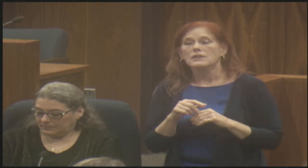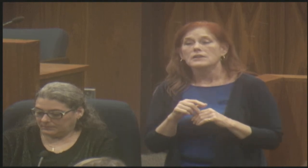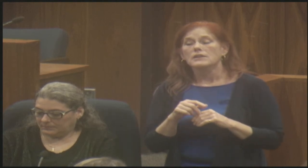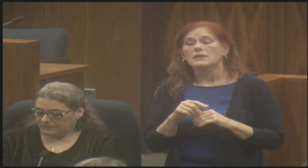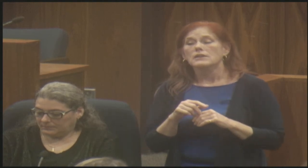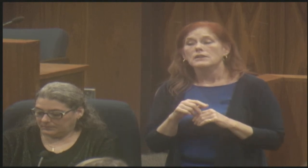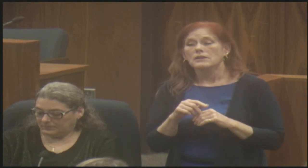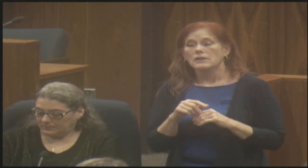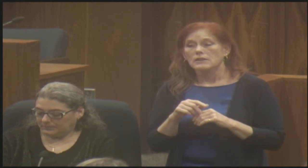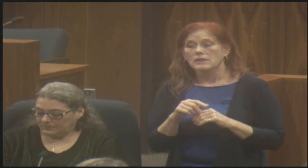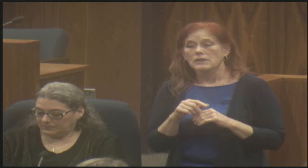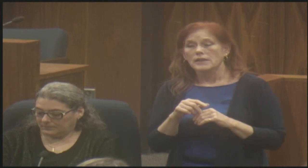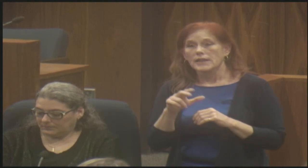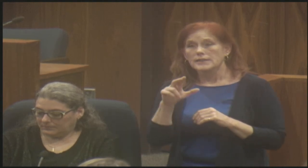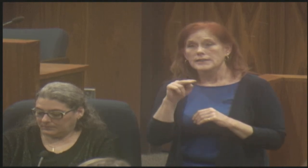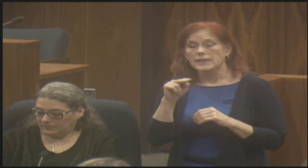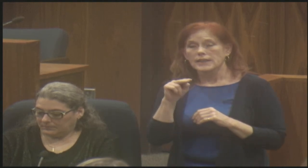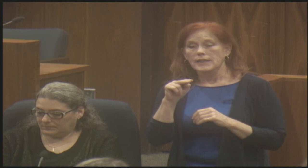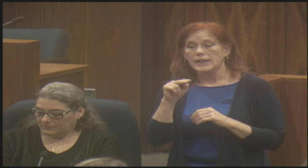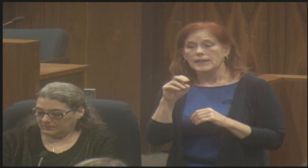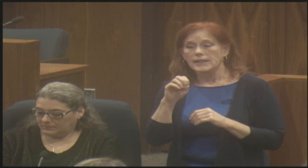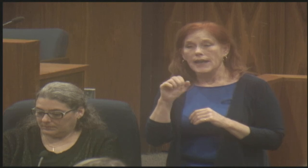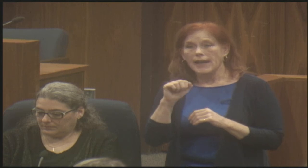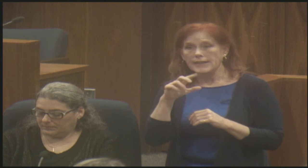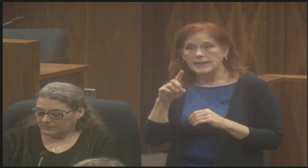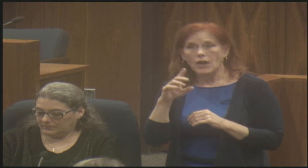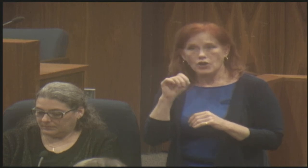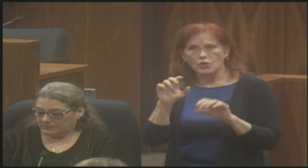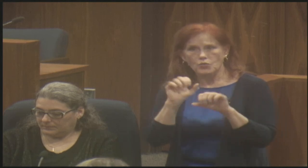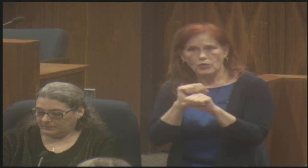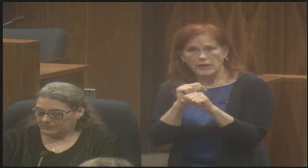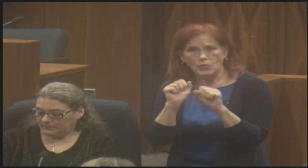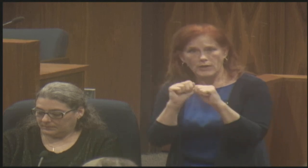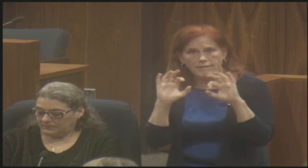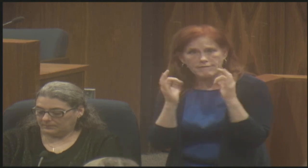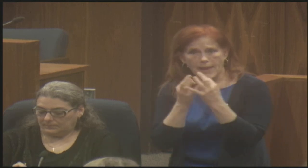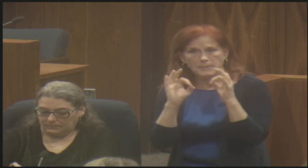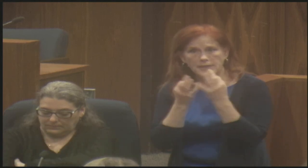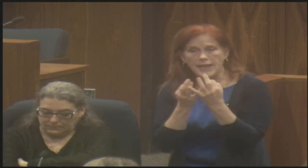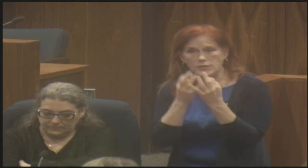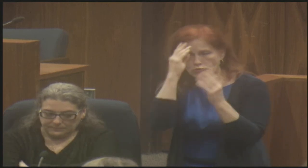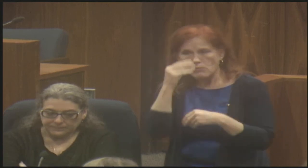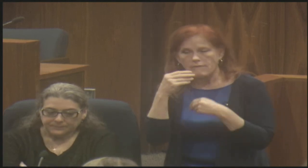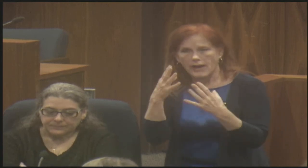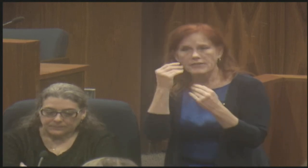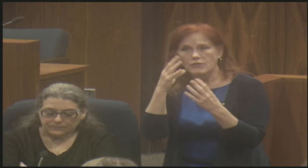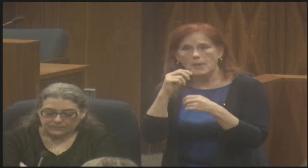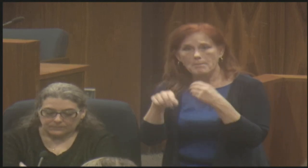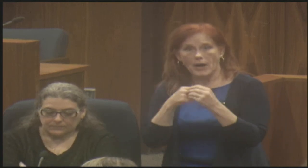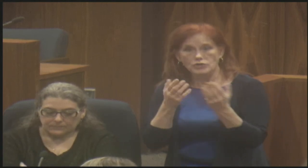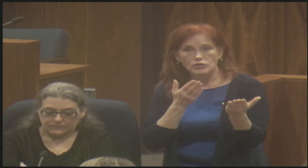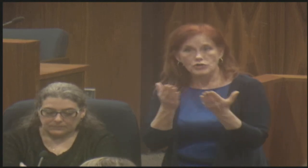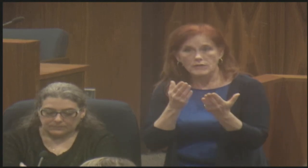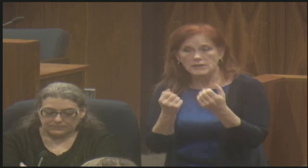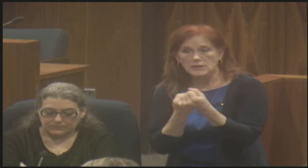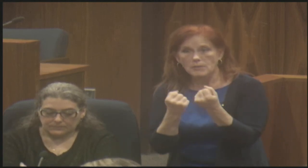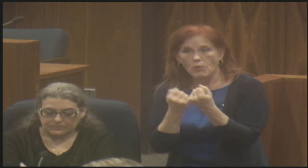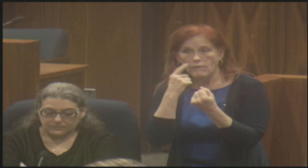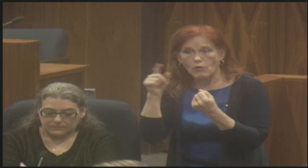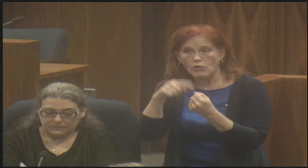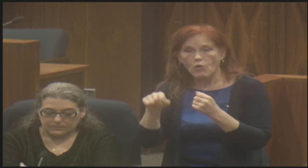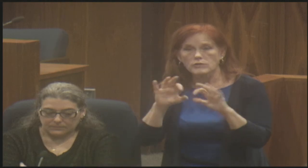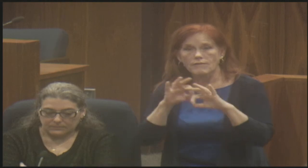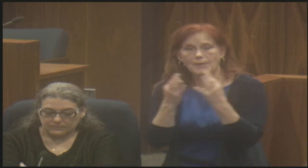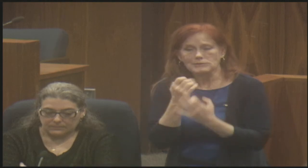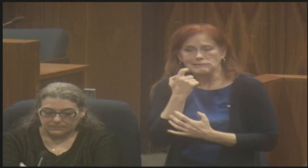association working with families in terms of identifying services and supports for families who have a